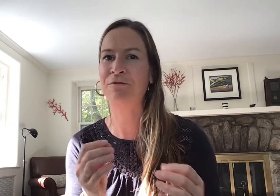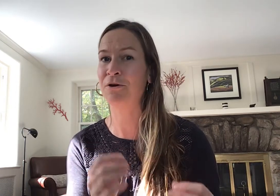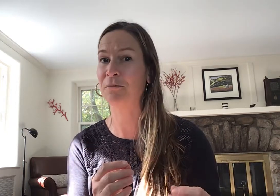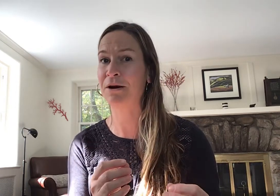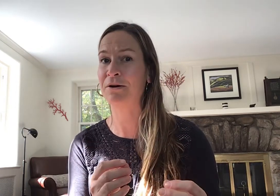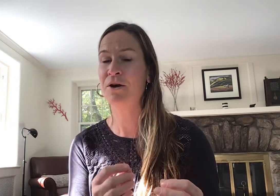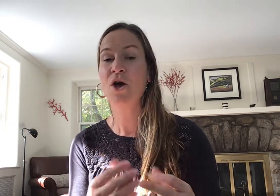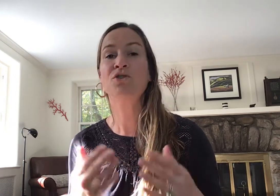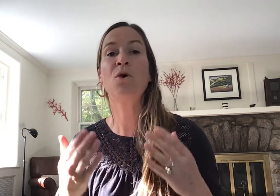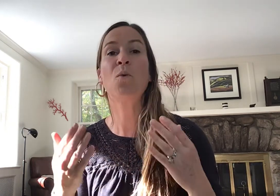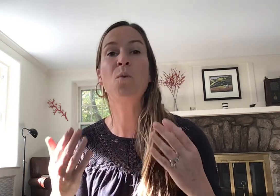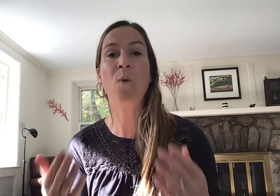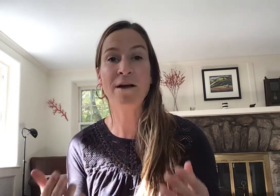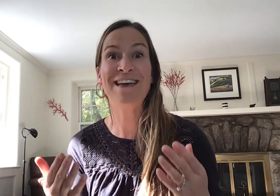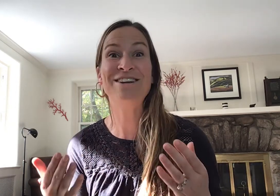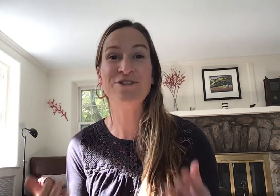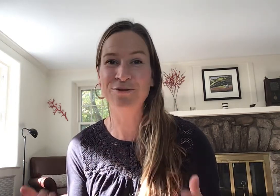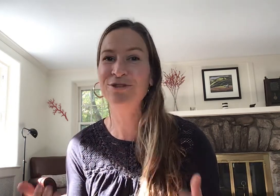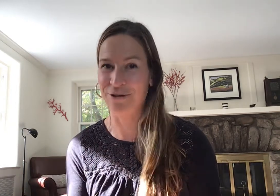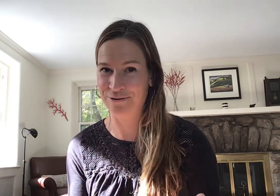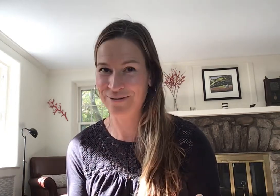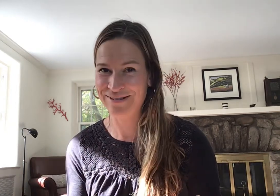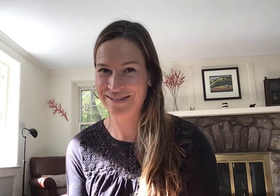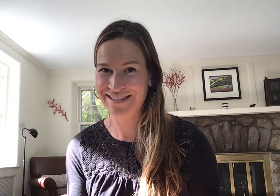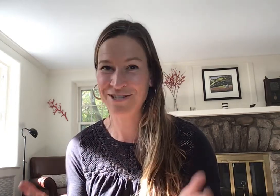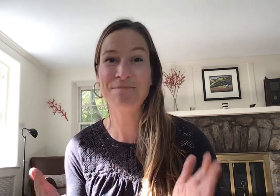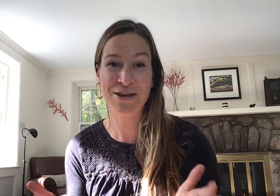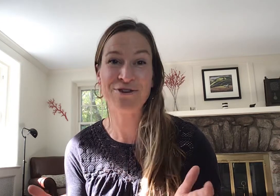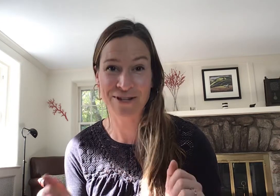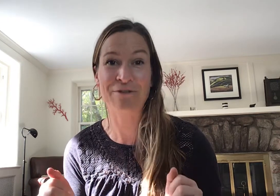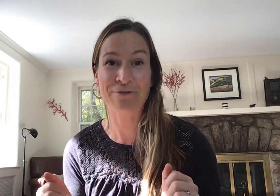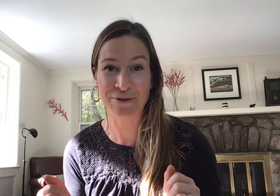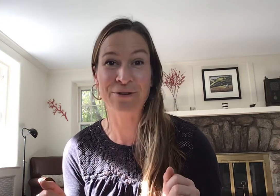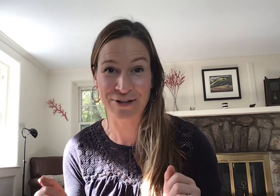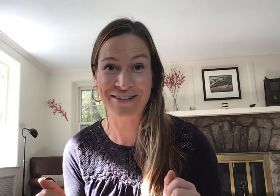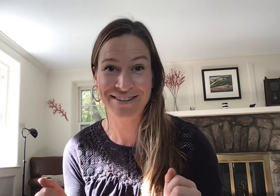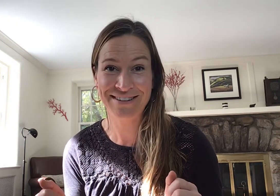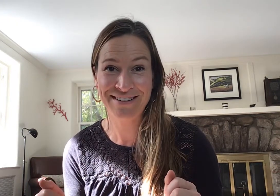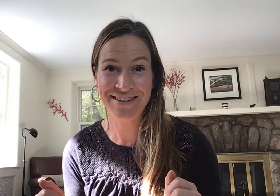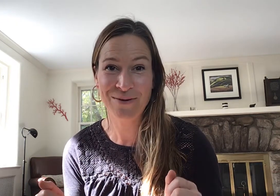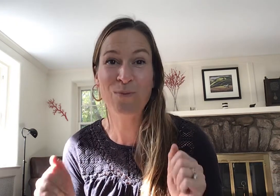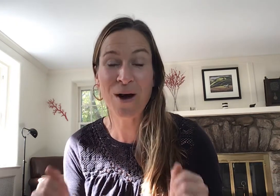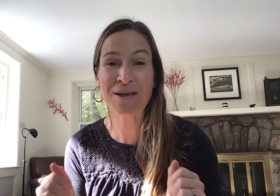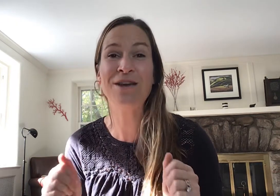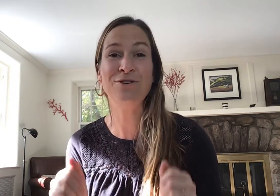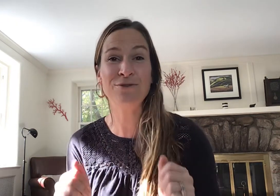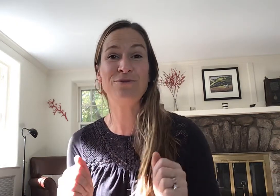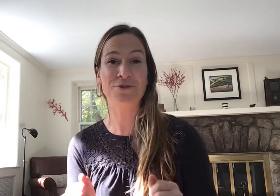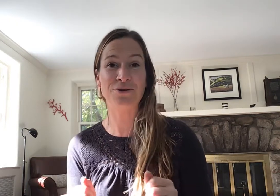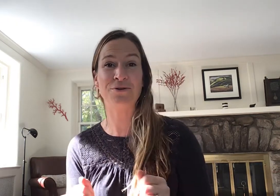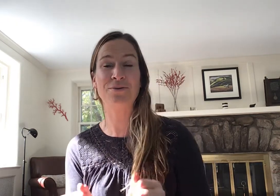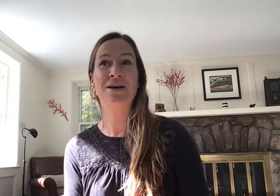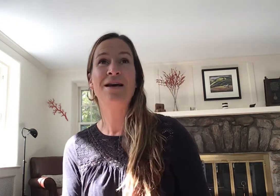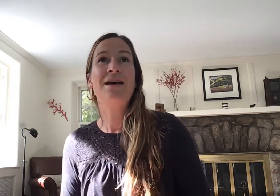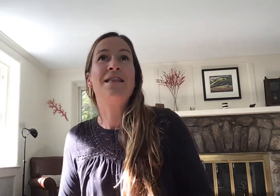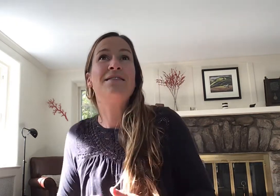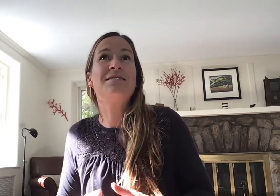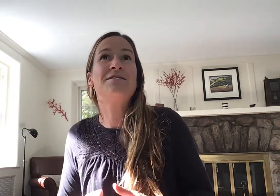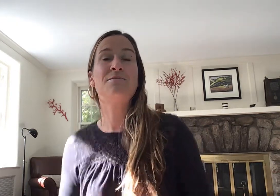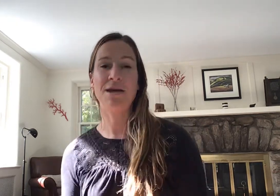feel better so what can you do to make yourself feel good what can you do to